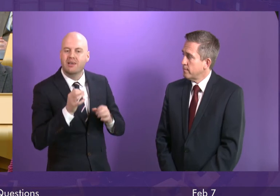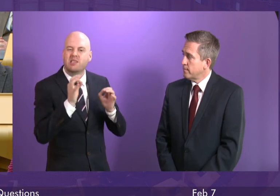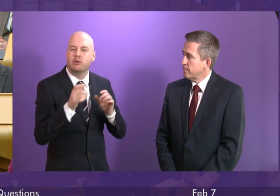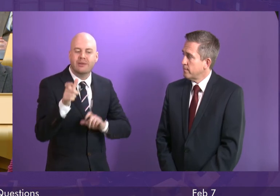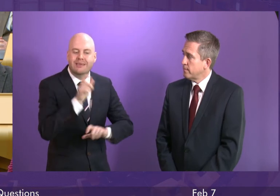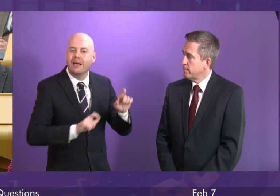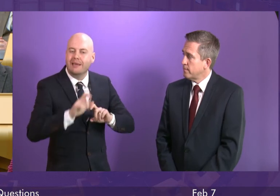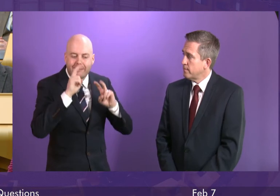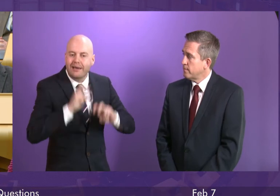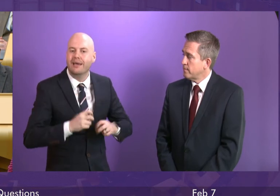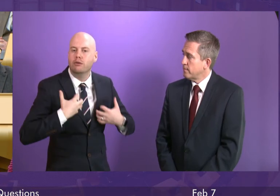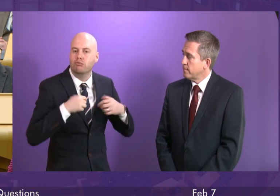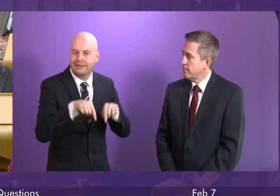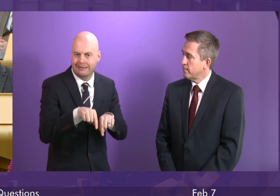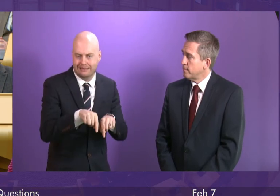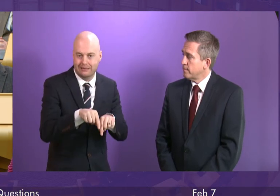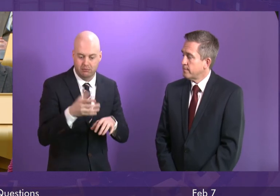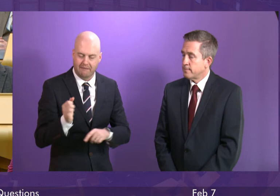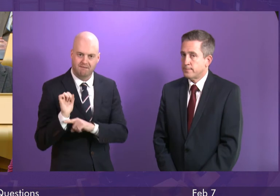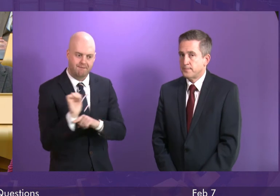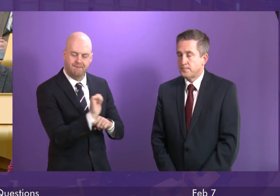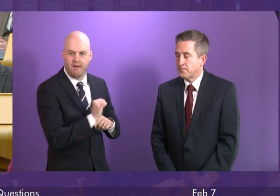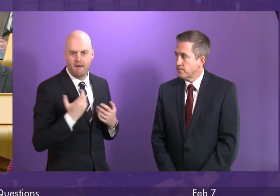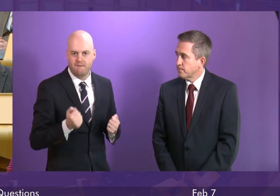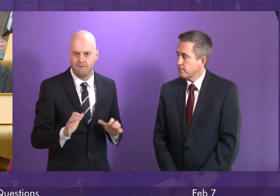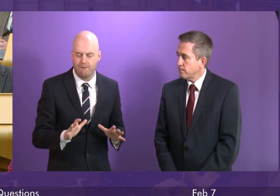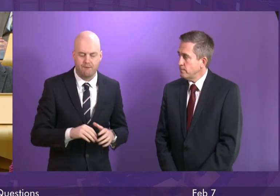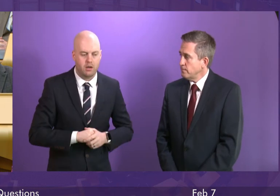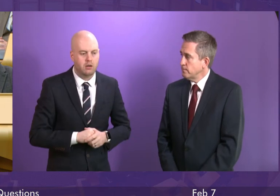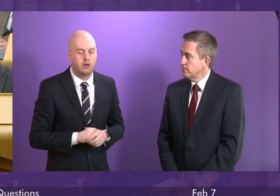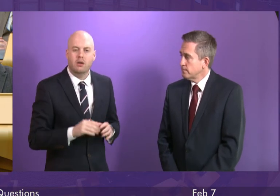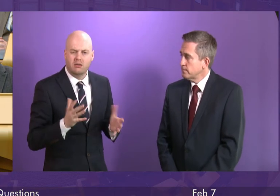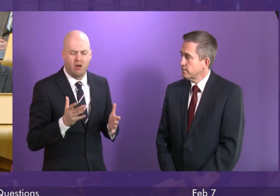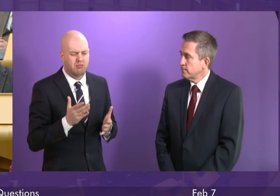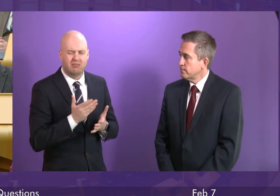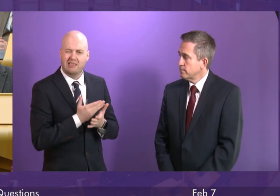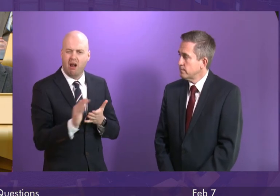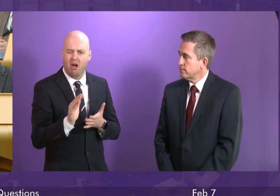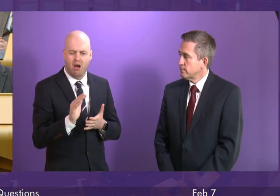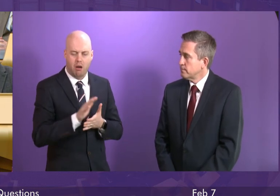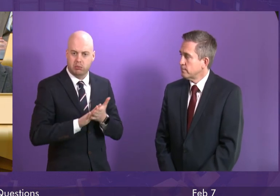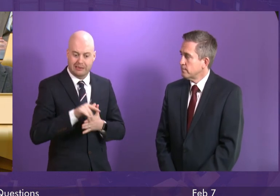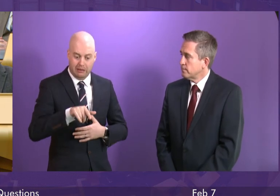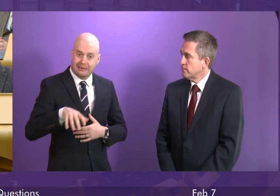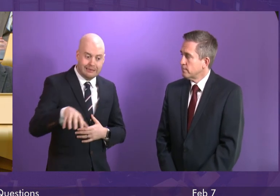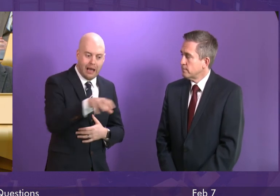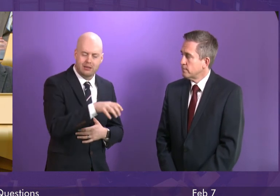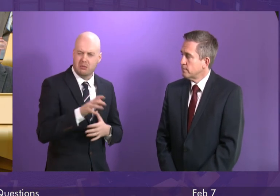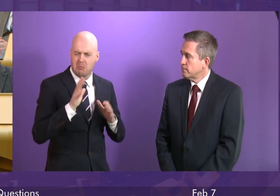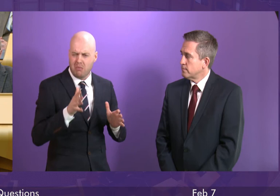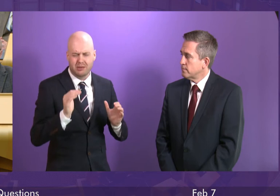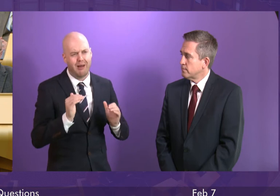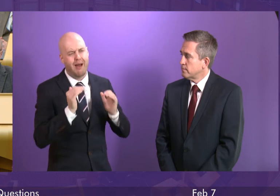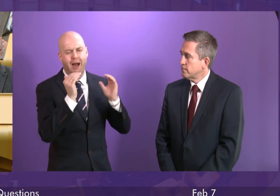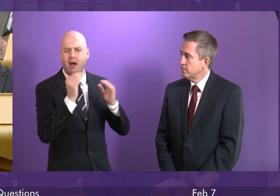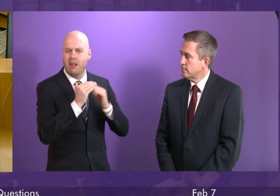And I think it's very clear that that affords to these sites the highest level of environmental protection. But